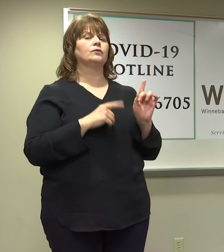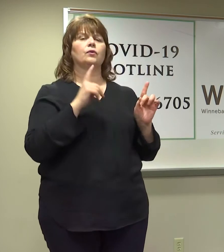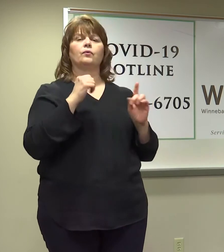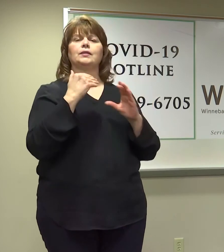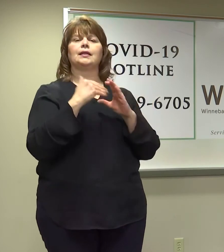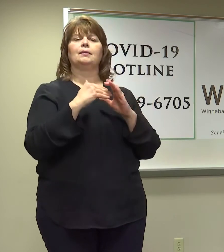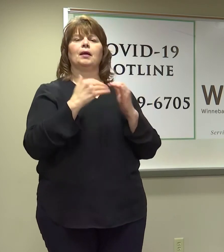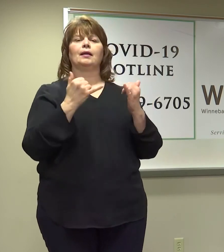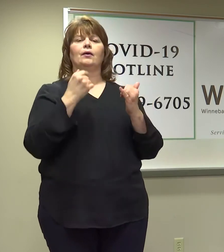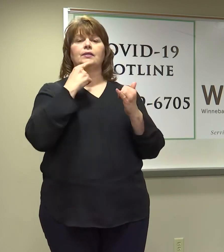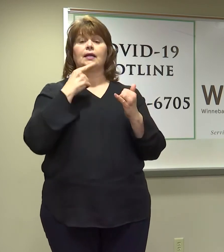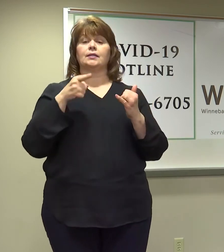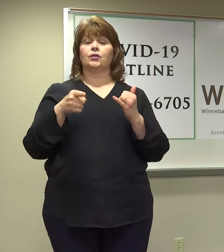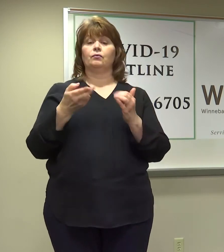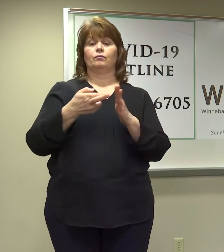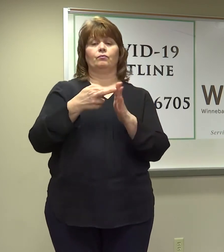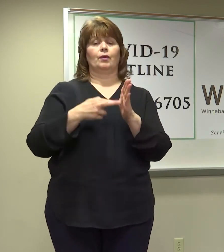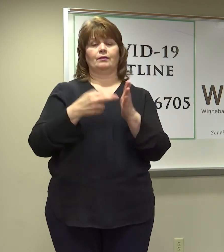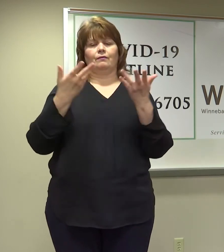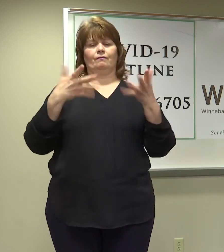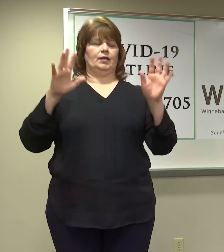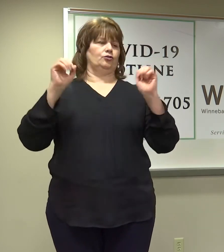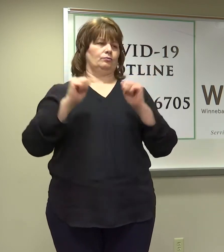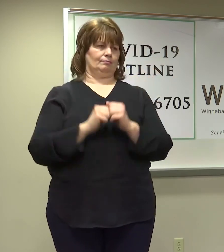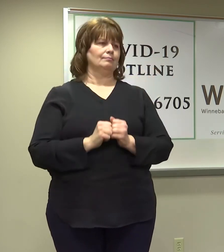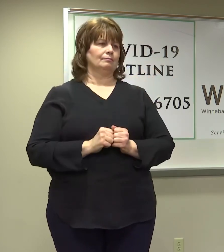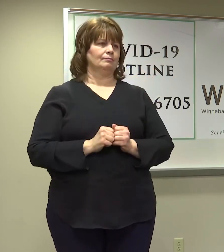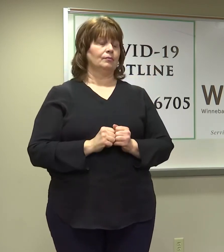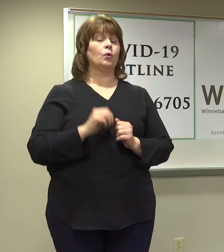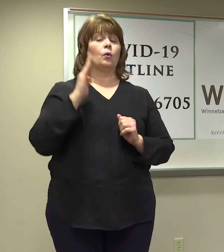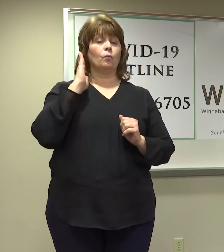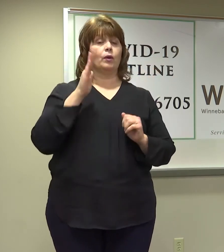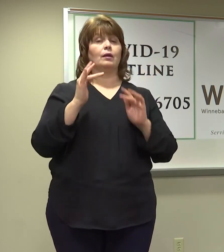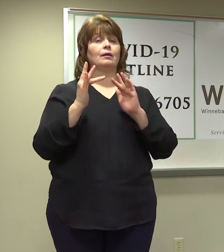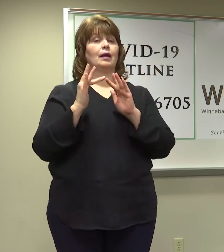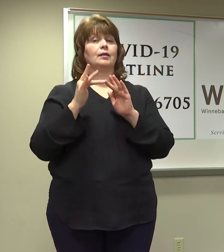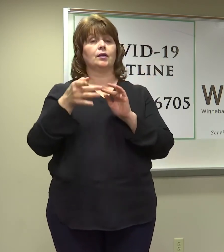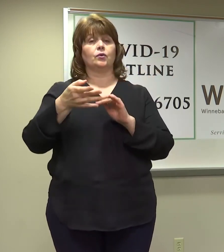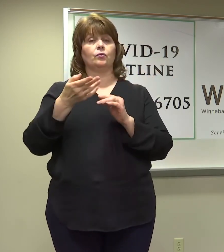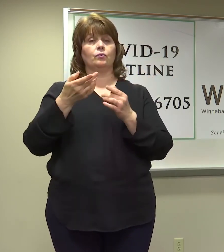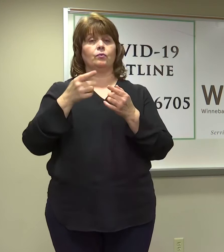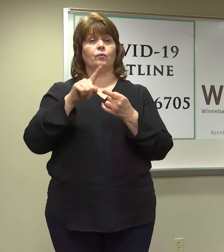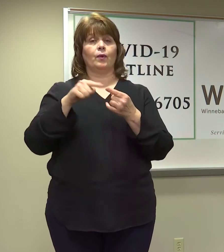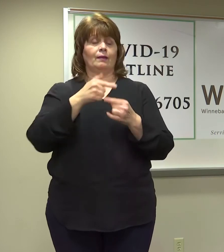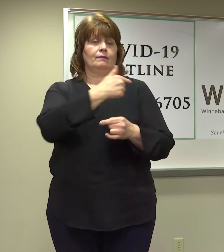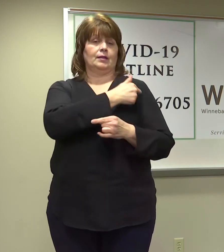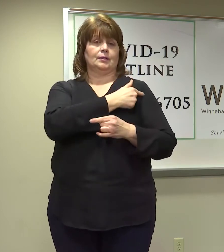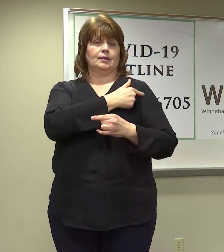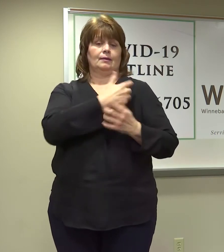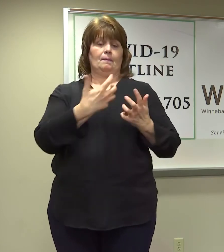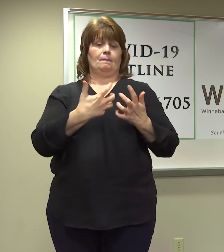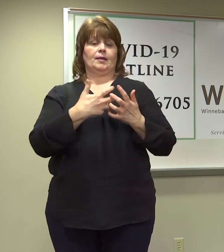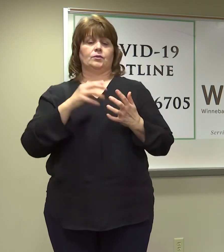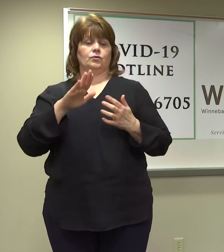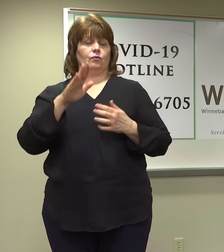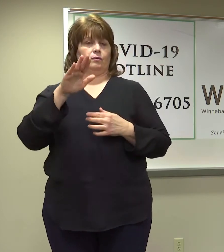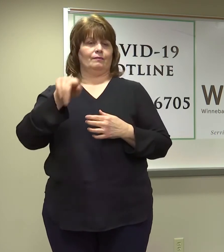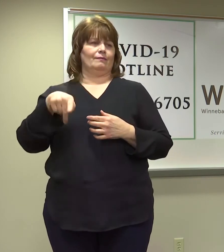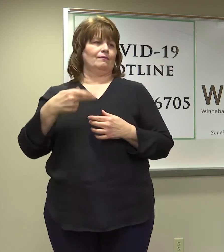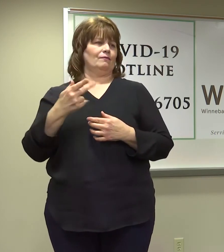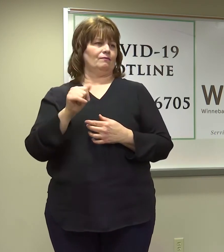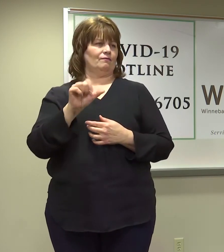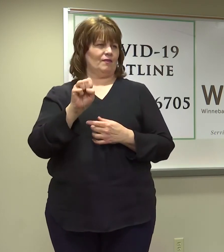the email, right now it says you've been registered. And we will be outreaching to you when vaccine is appropriate for your phase. Because, as you know,